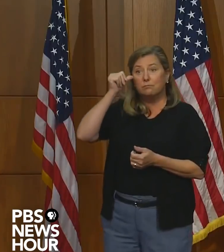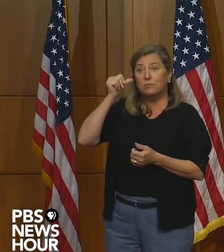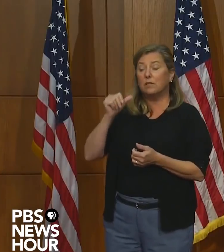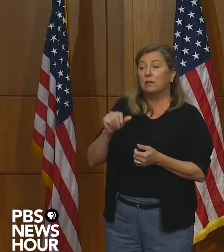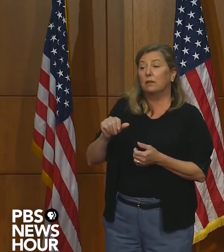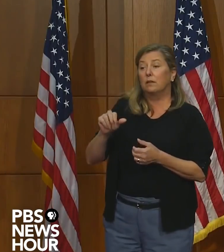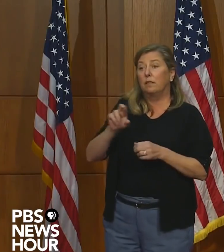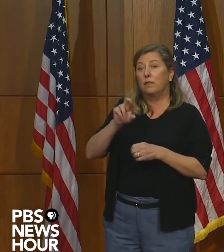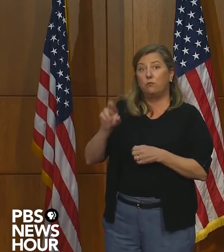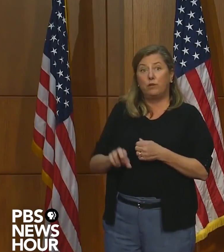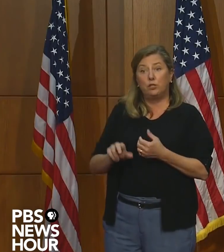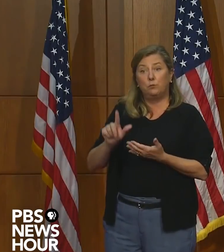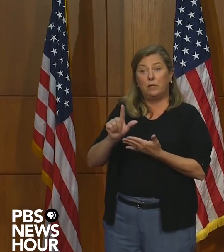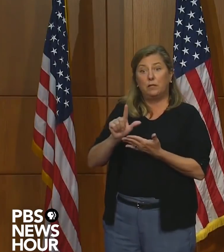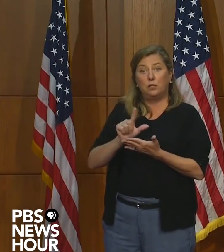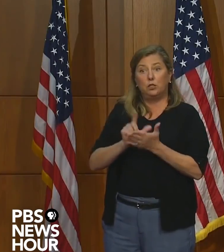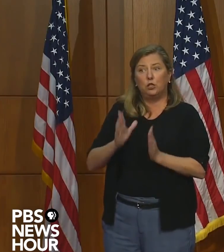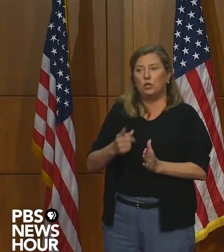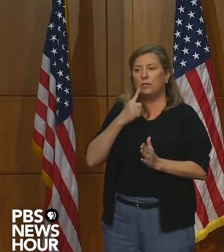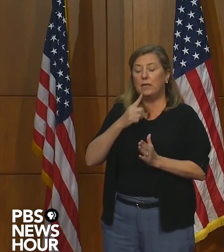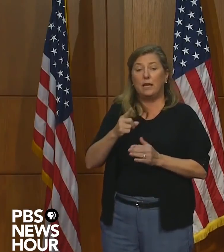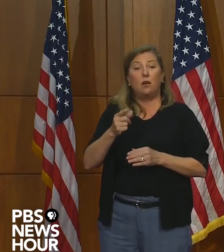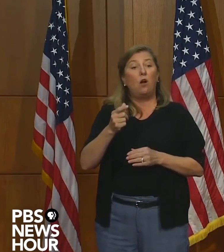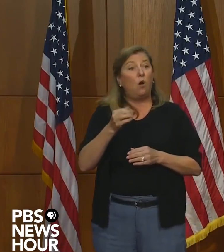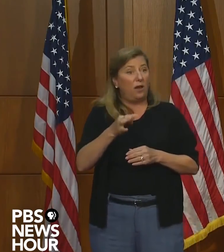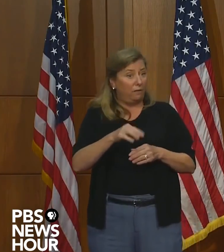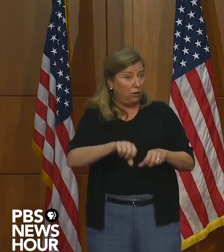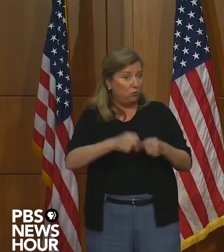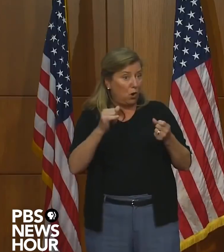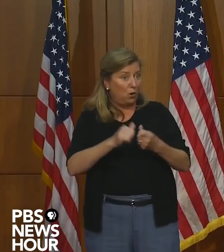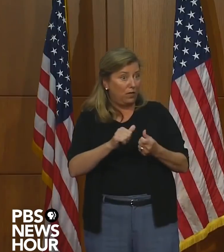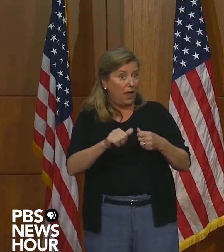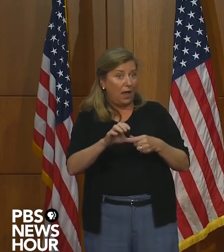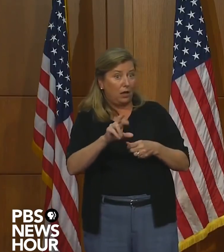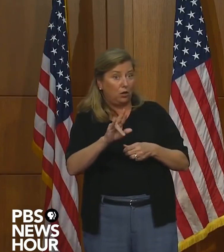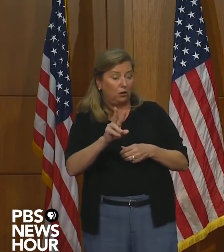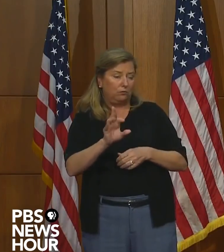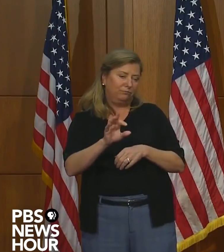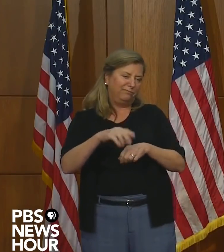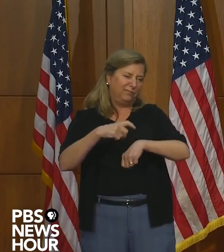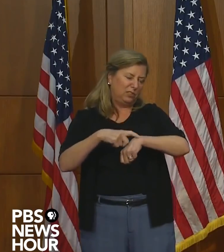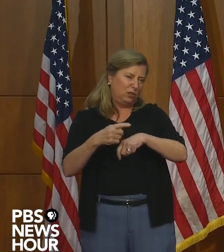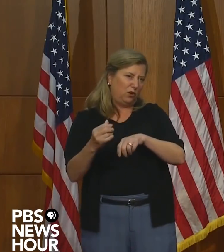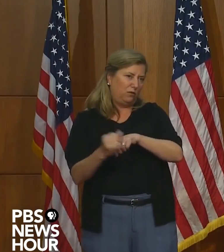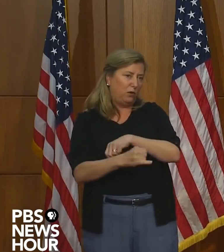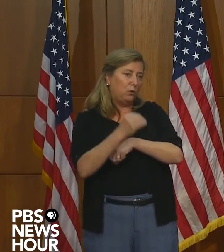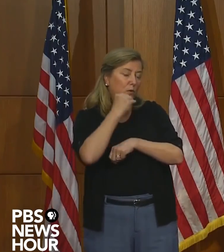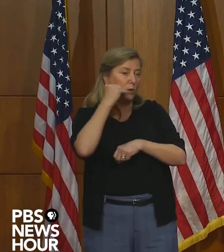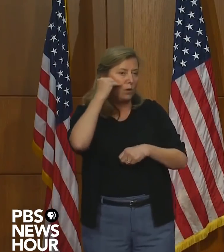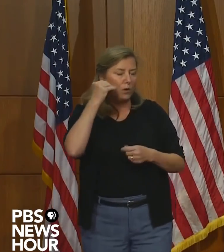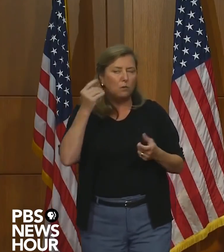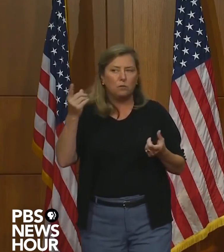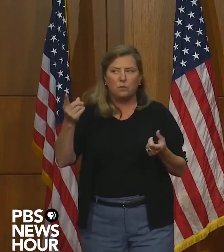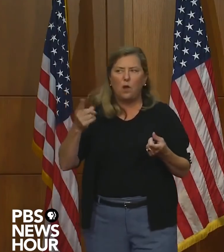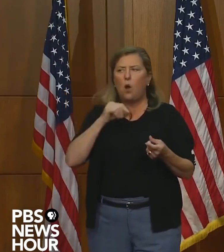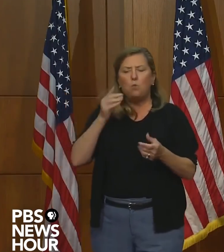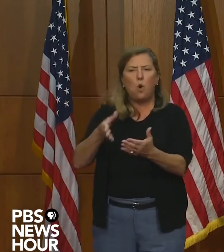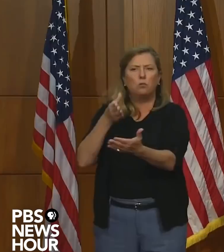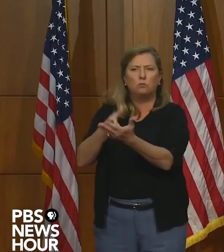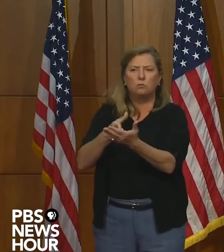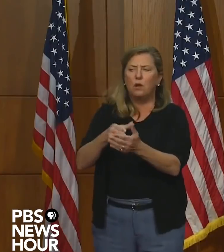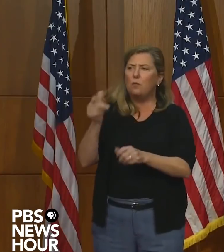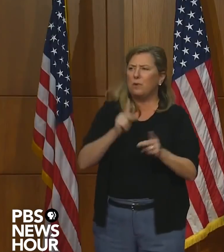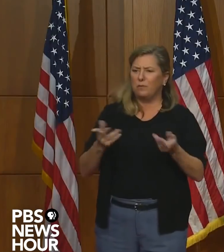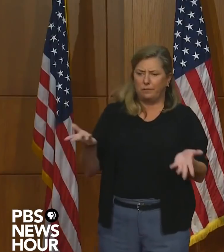she's going to waive incarceration for anyone who violated the curfew. We've heard from a lot of folks who say, well, what's the point of a curfew then if there's no